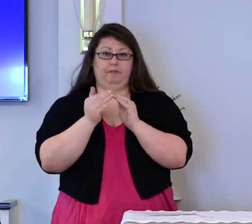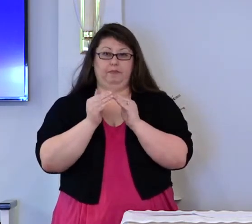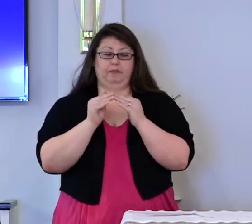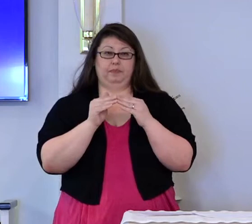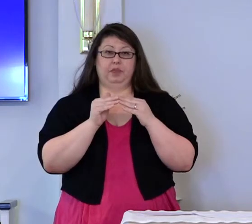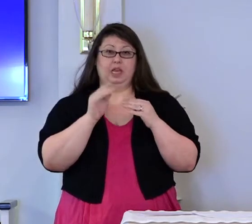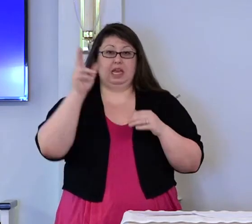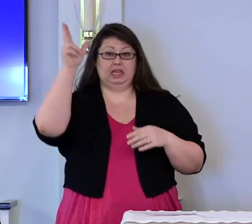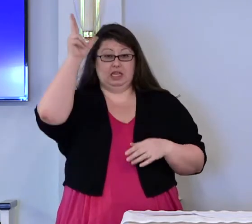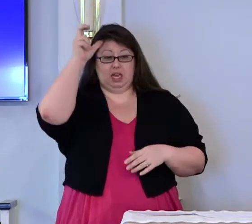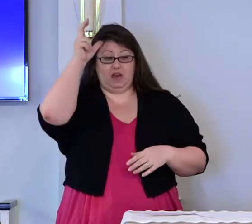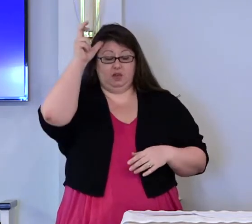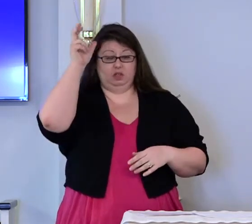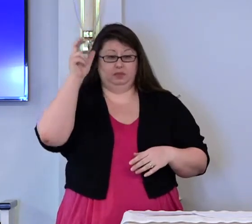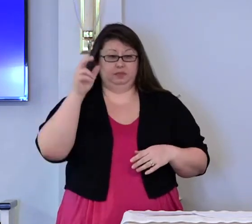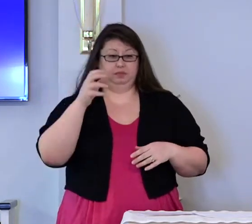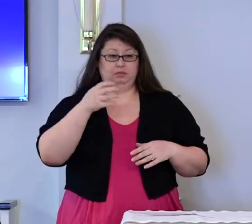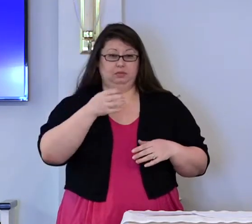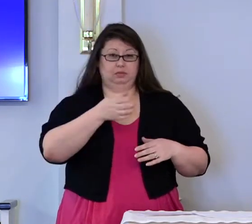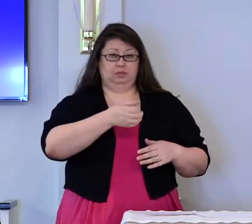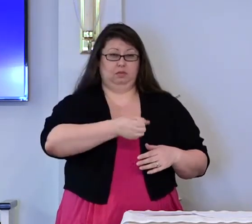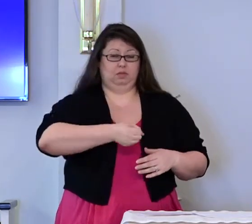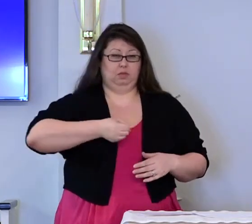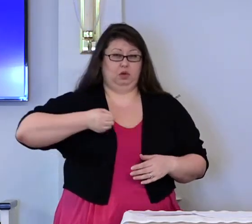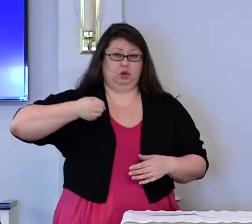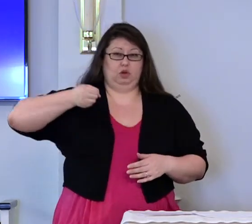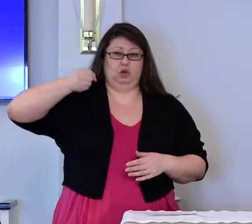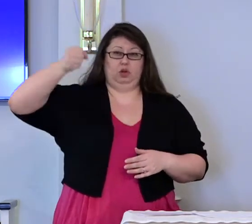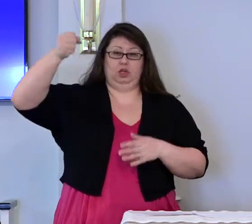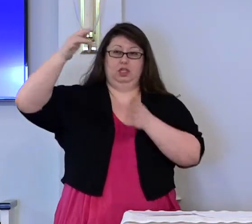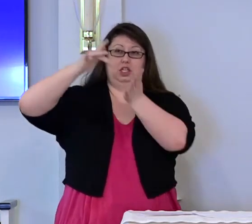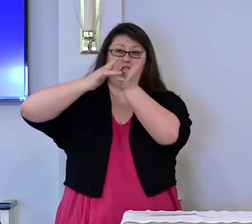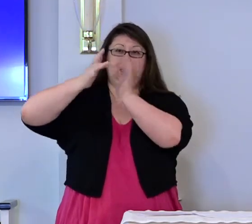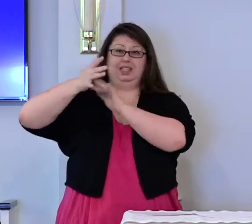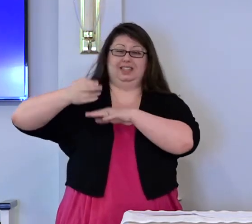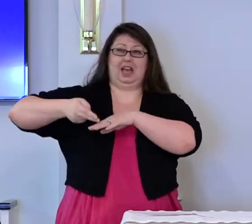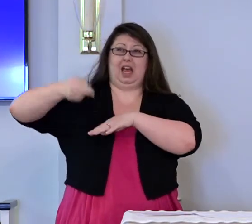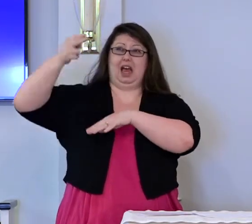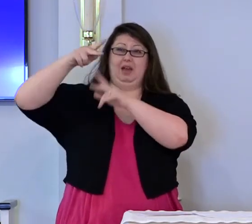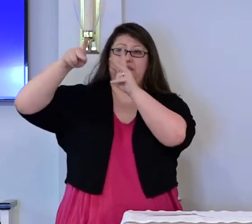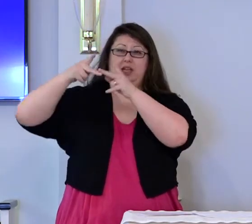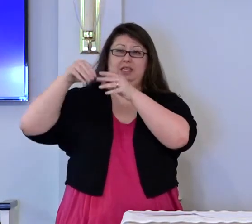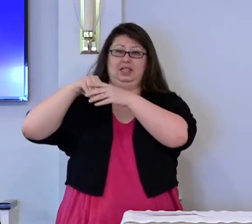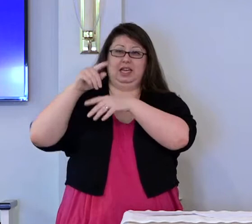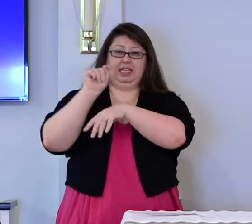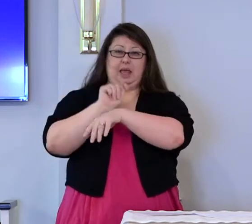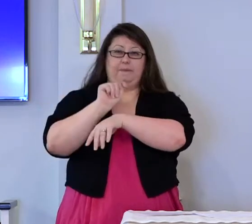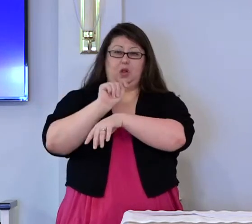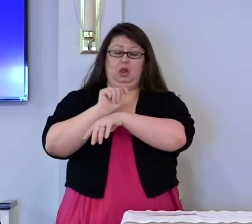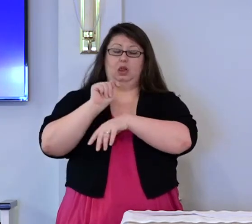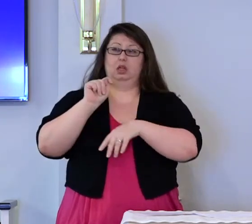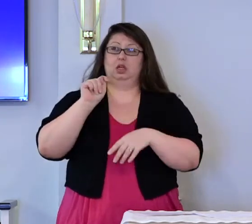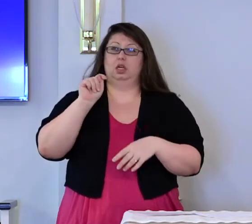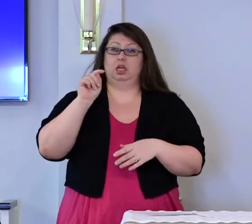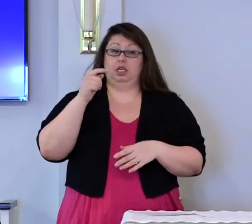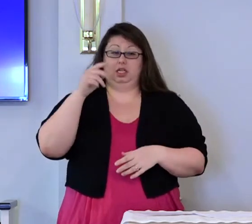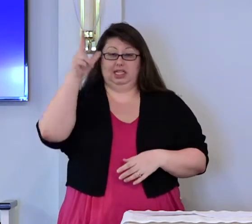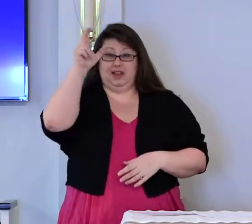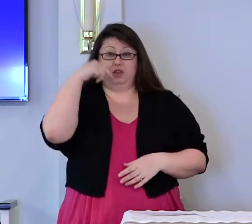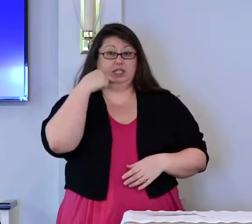The devil put Jesus on a very high place of the temple. He said to Jesus,